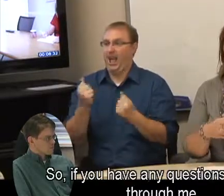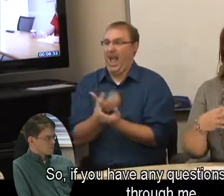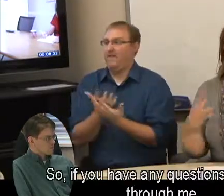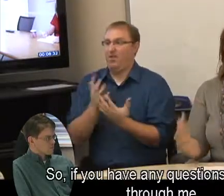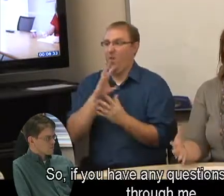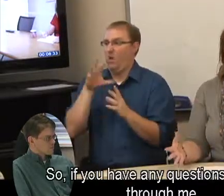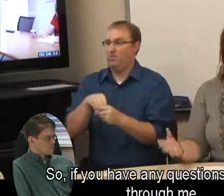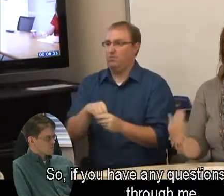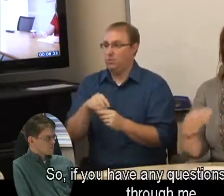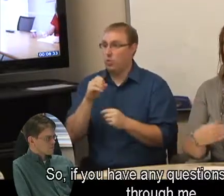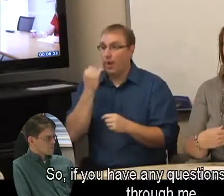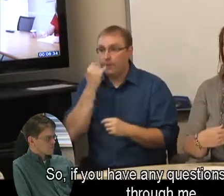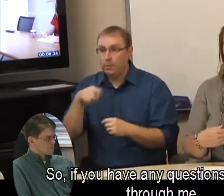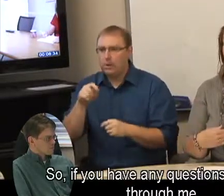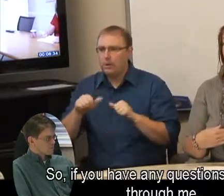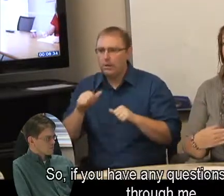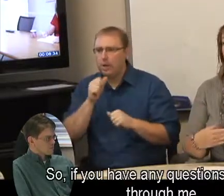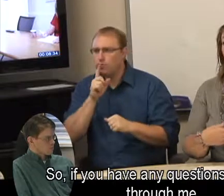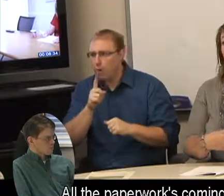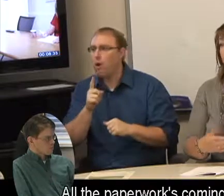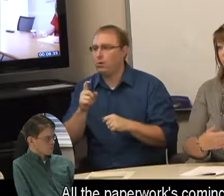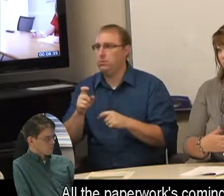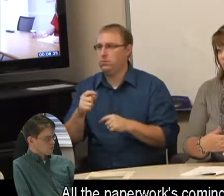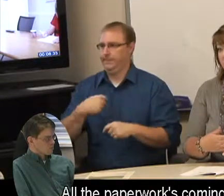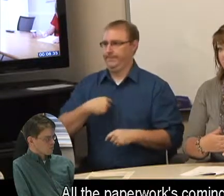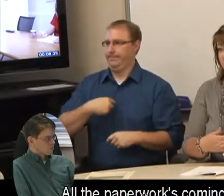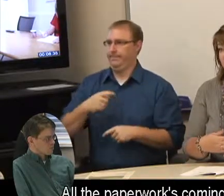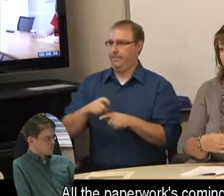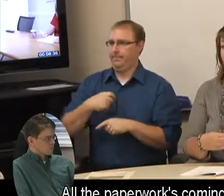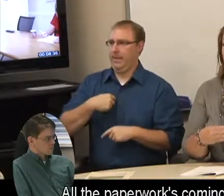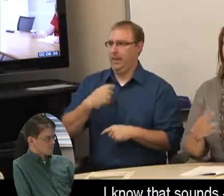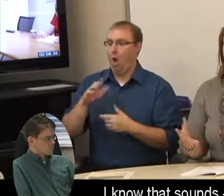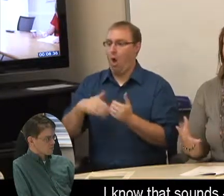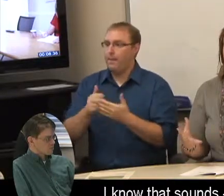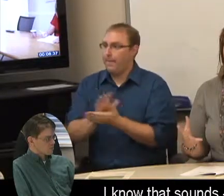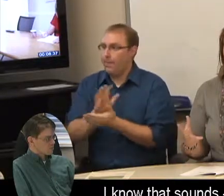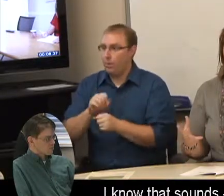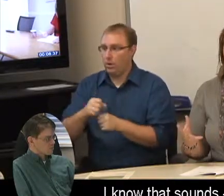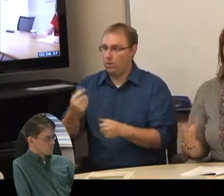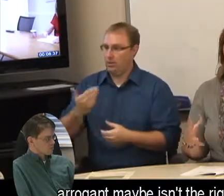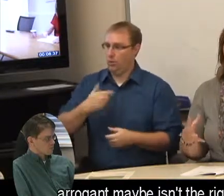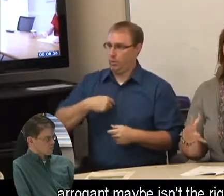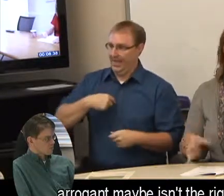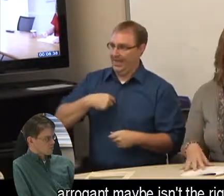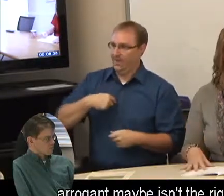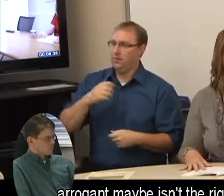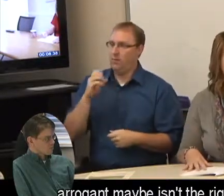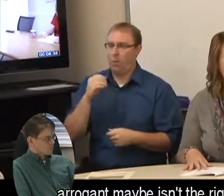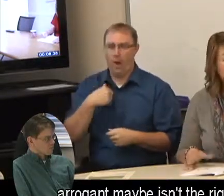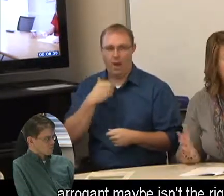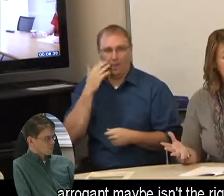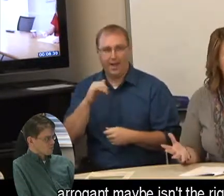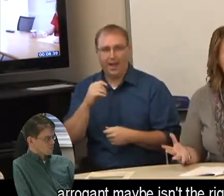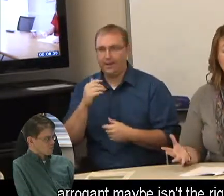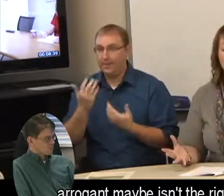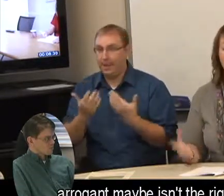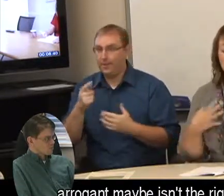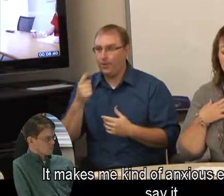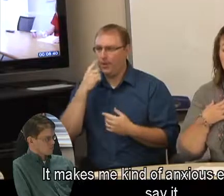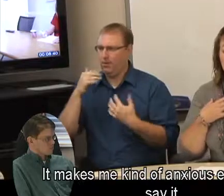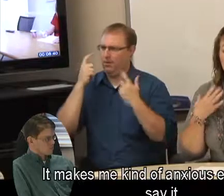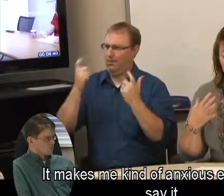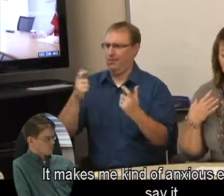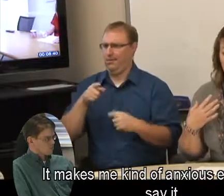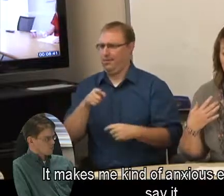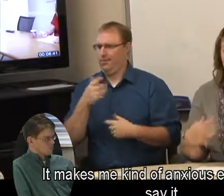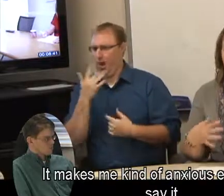the stuff. So if you have any questions, it comes through me. All the paperwork's coming to me. I know that sounds, I don't, arrogant maybe isn't the right word.